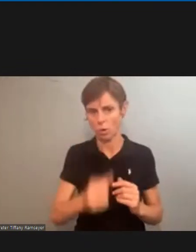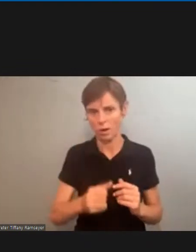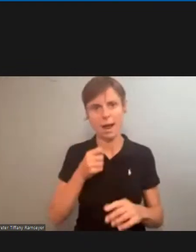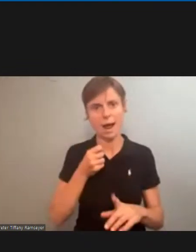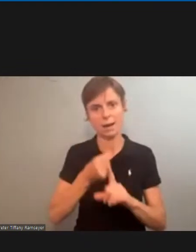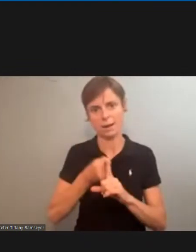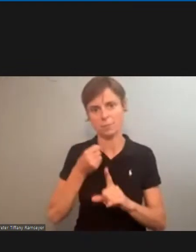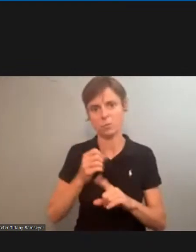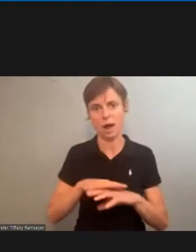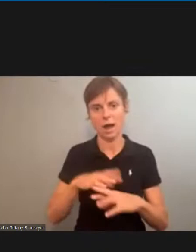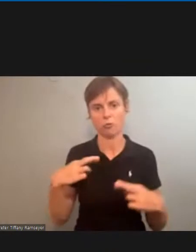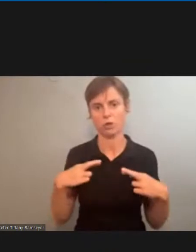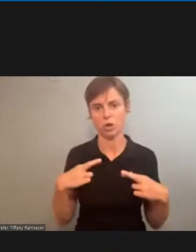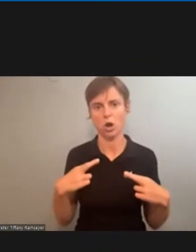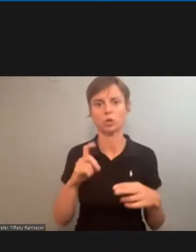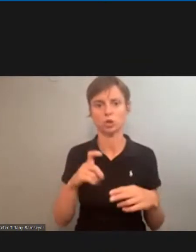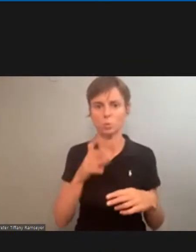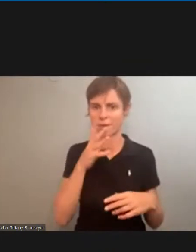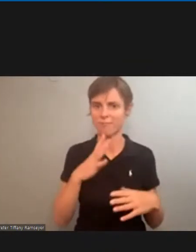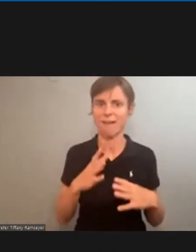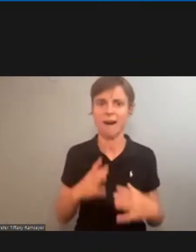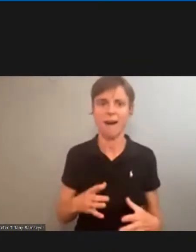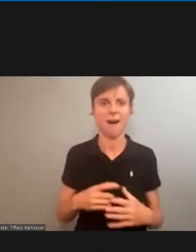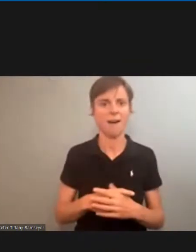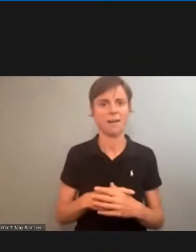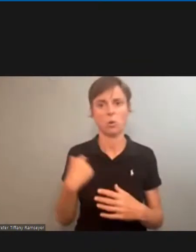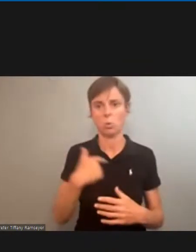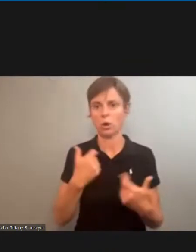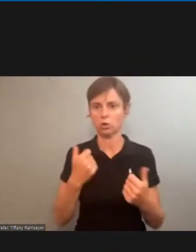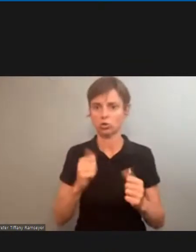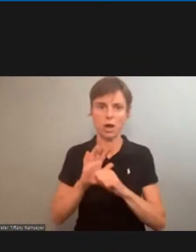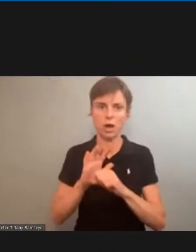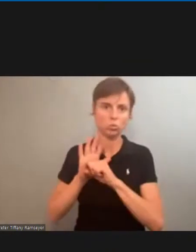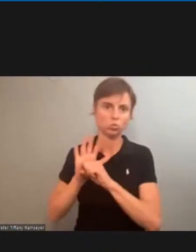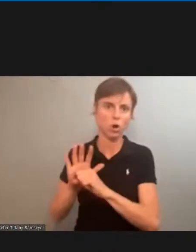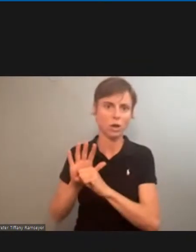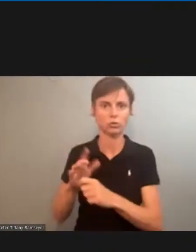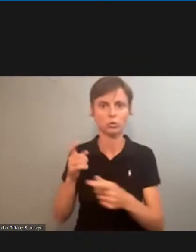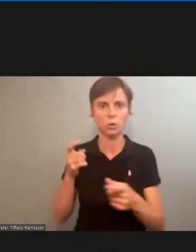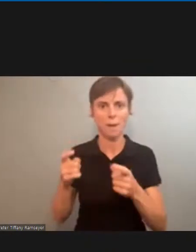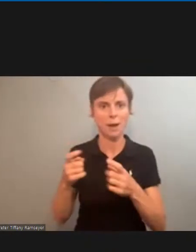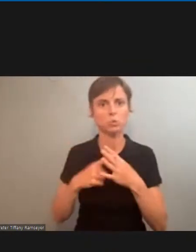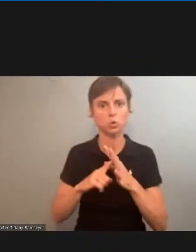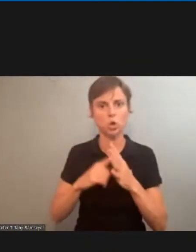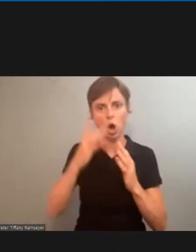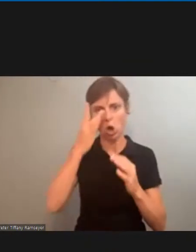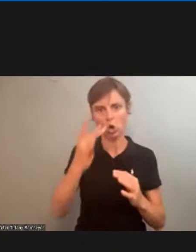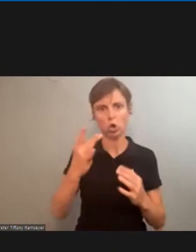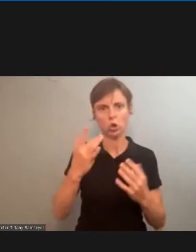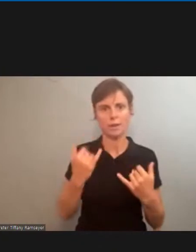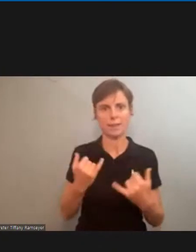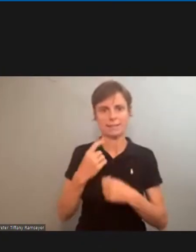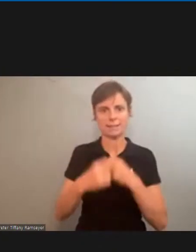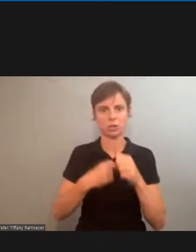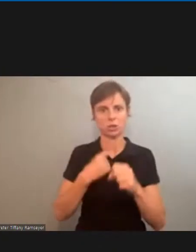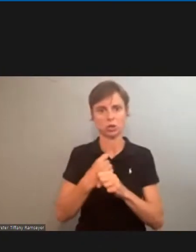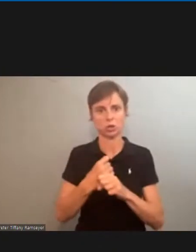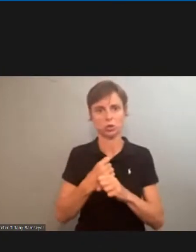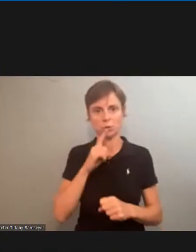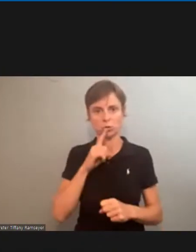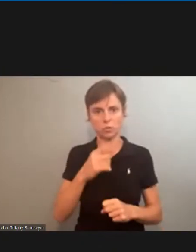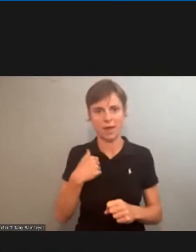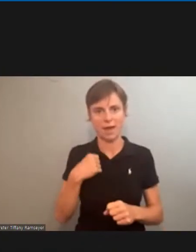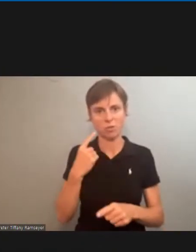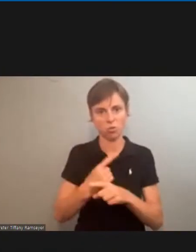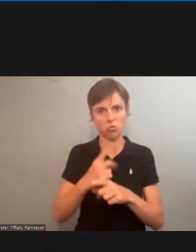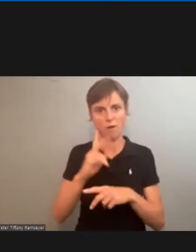So we should be fine there we're trying to press management to get started earlier this year. And make sure that they have the right